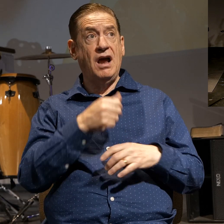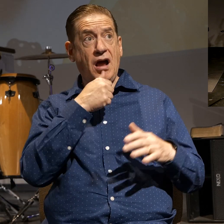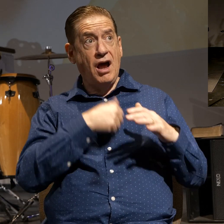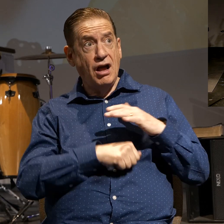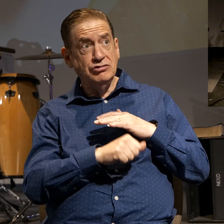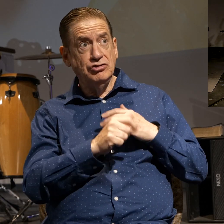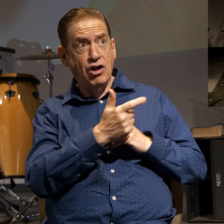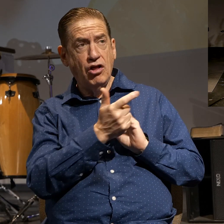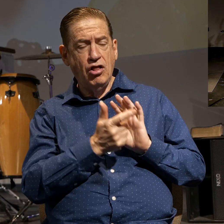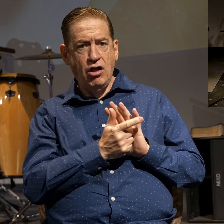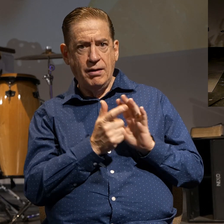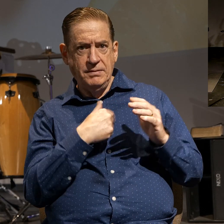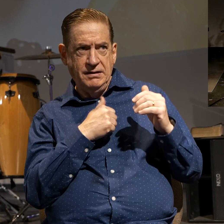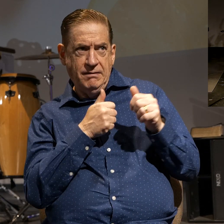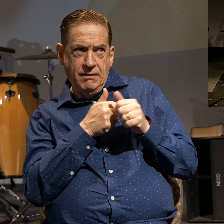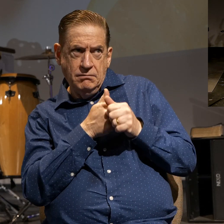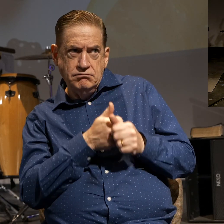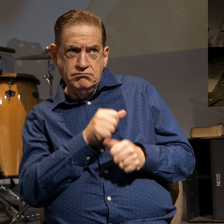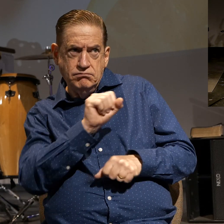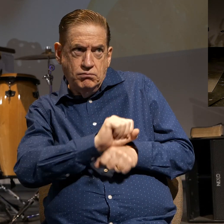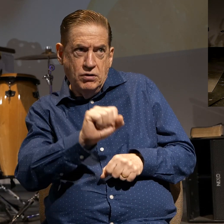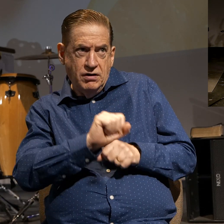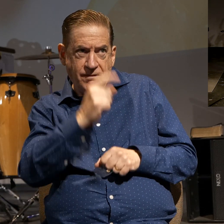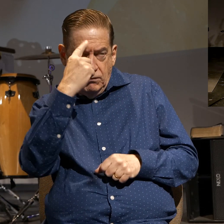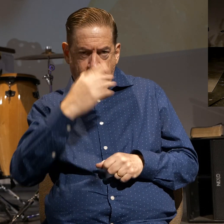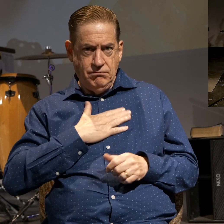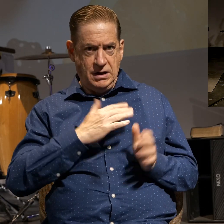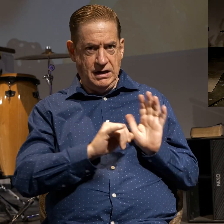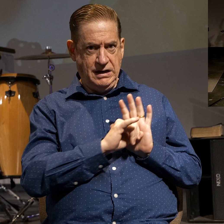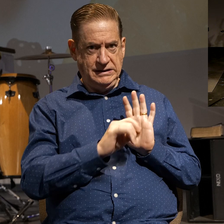is working for your identity.